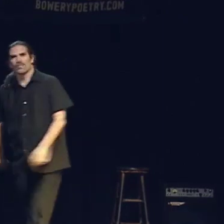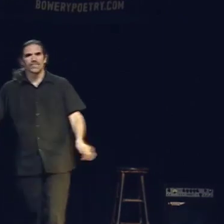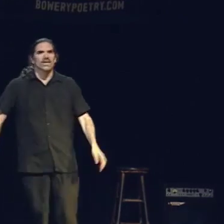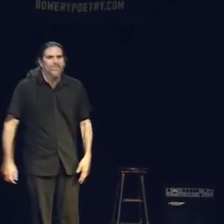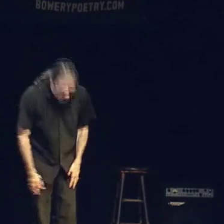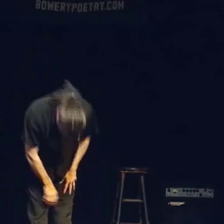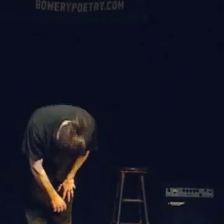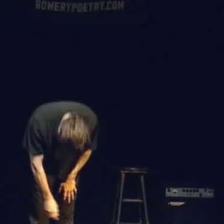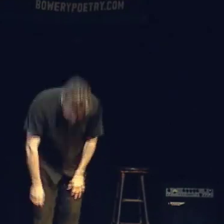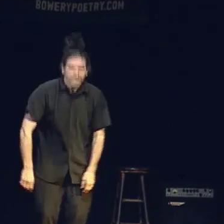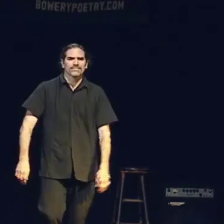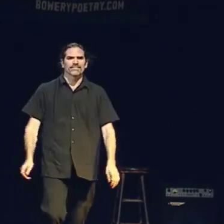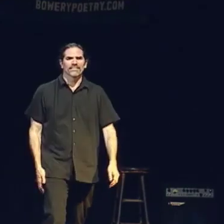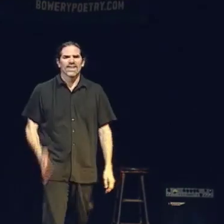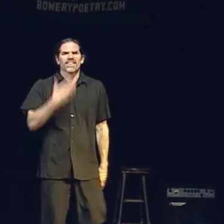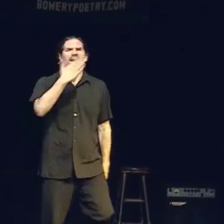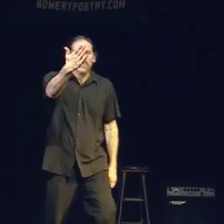Thank you. Thank